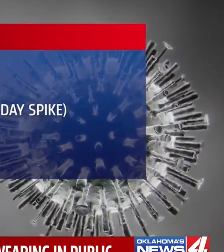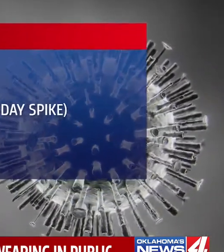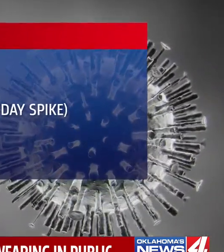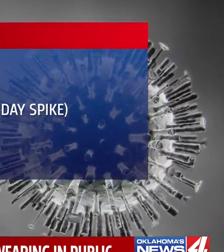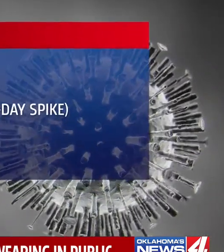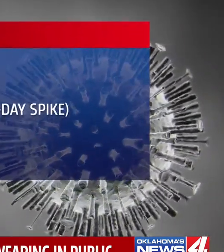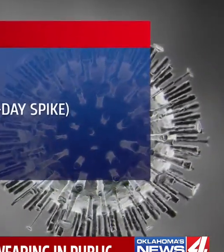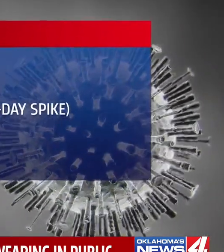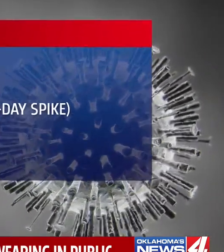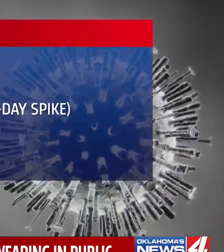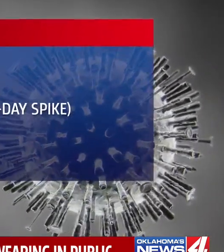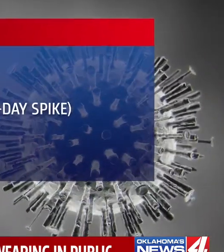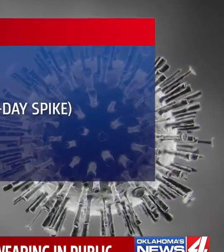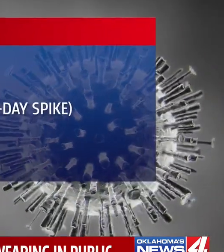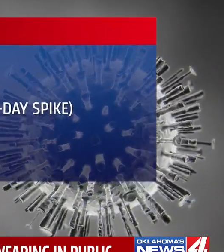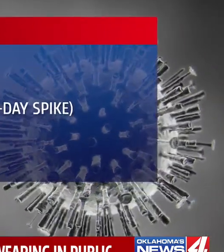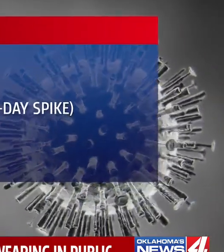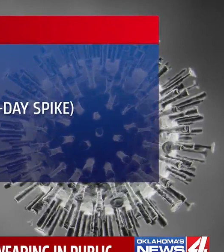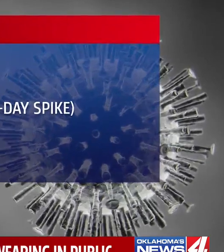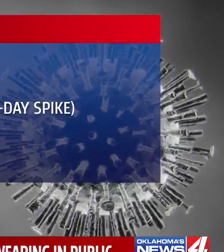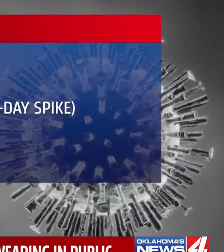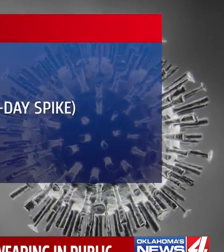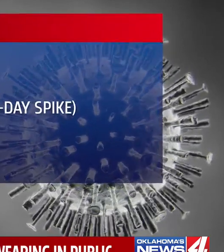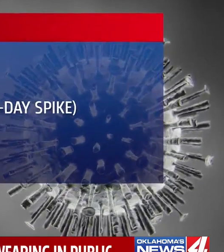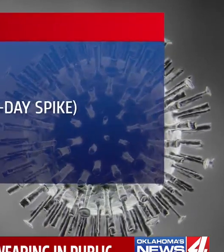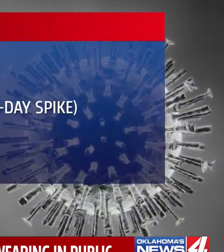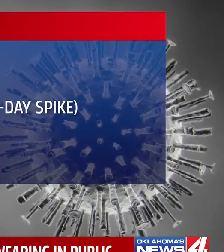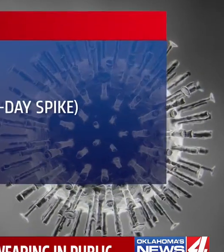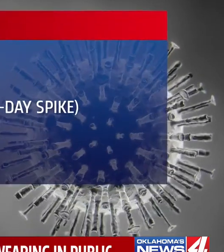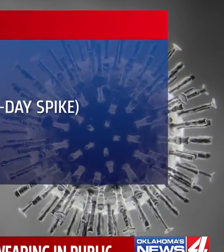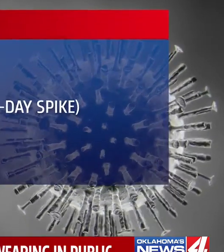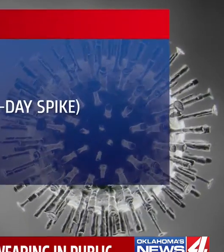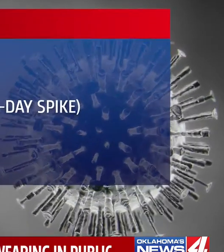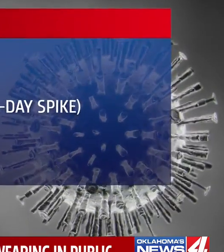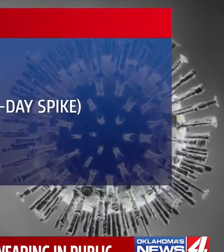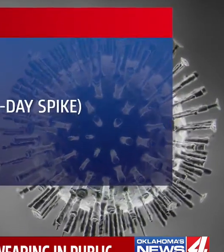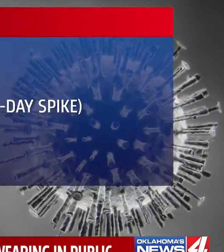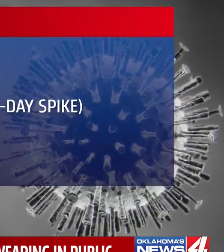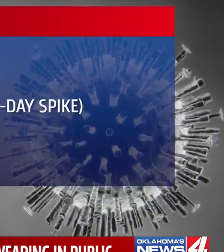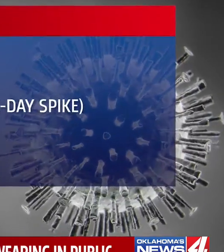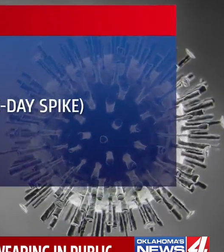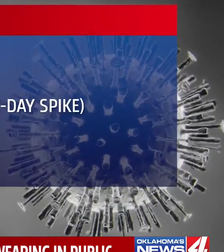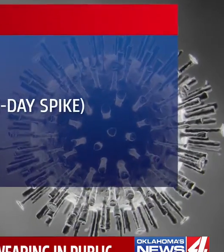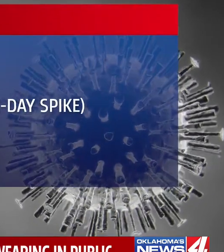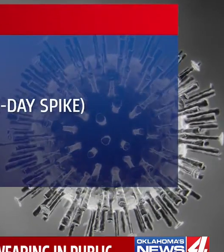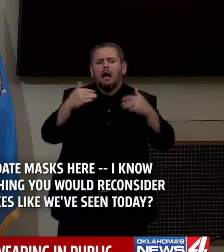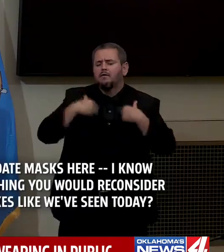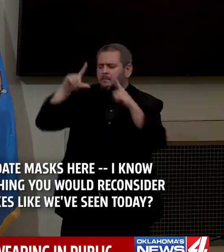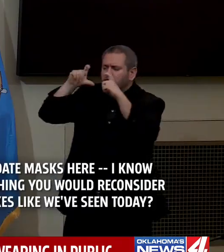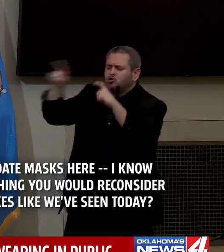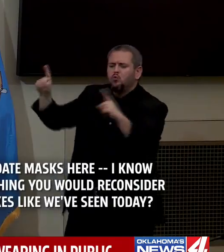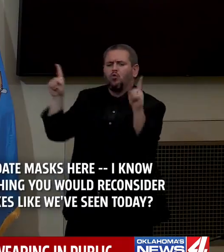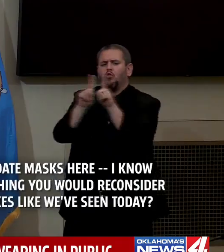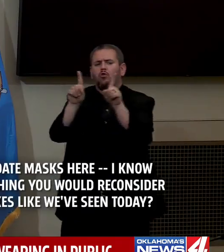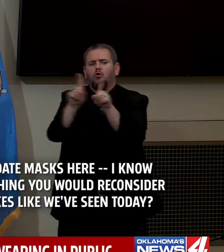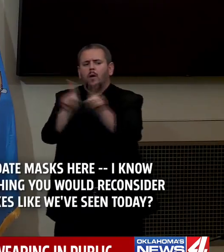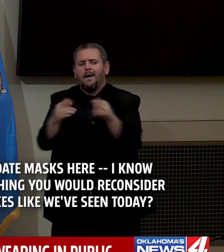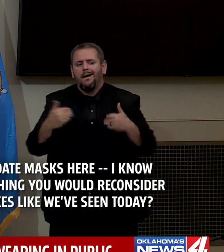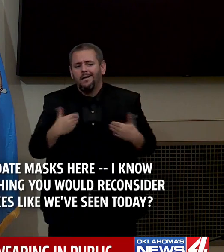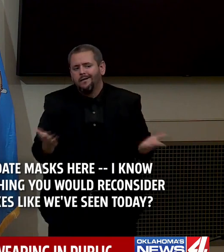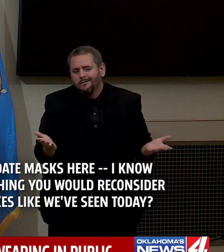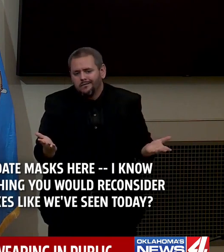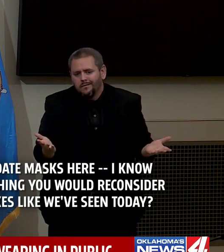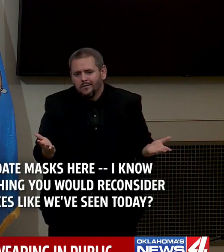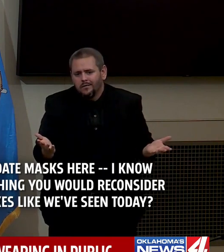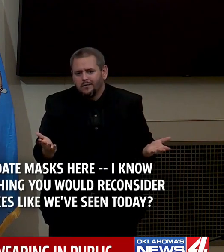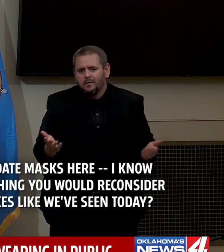cases, 585 with 374 people recovering in the hospital. I know you said you won't mandate